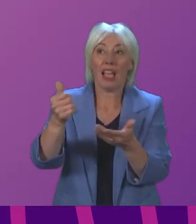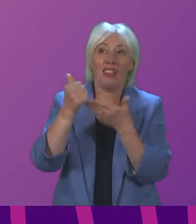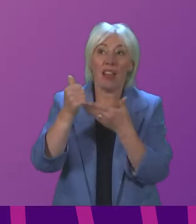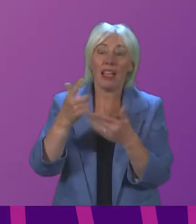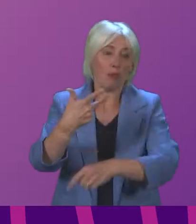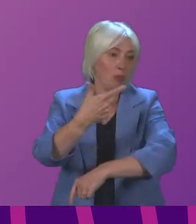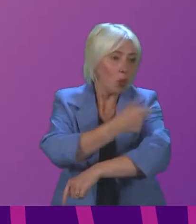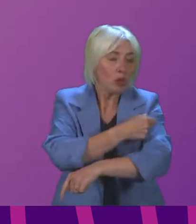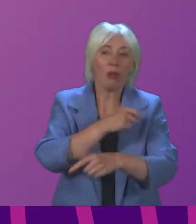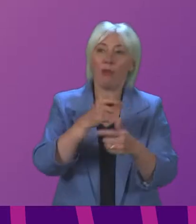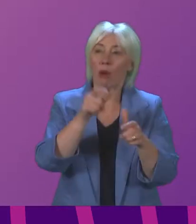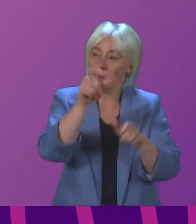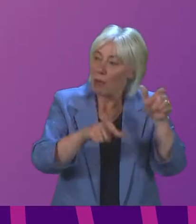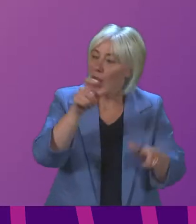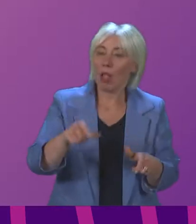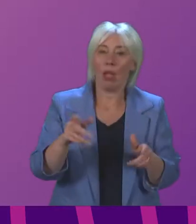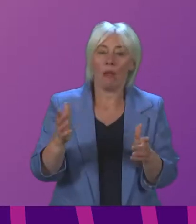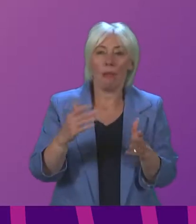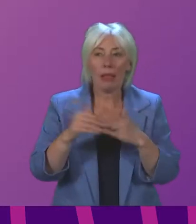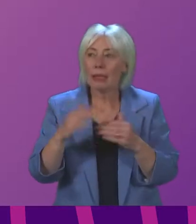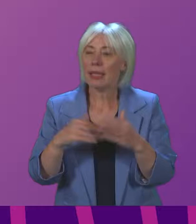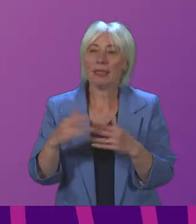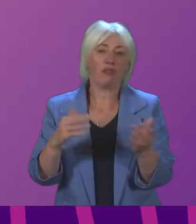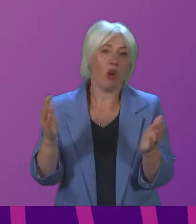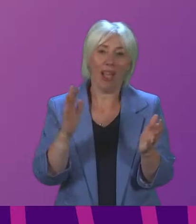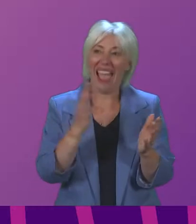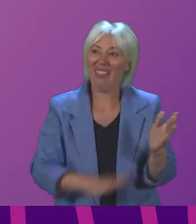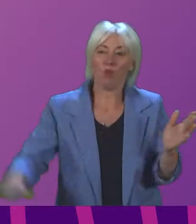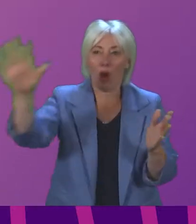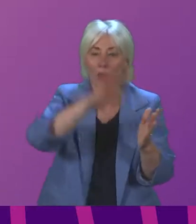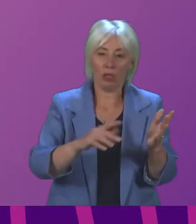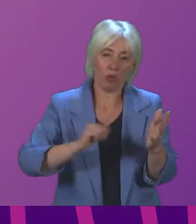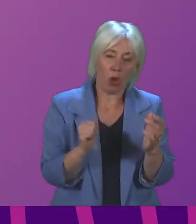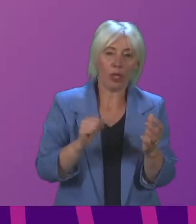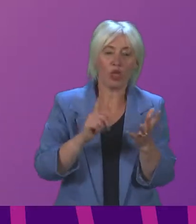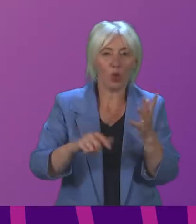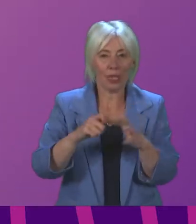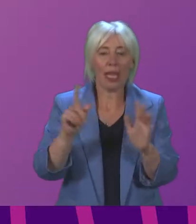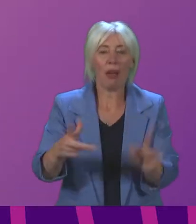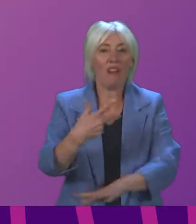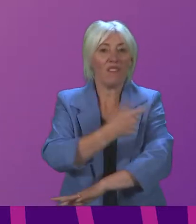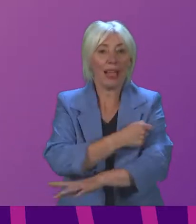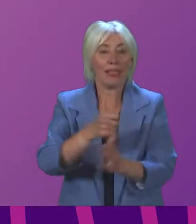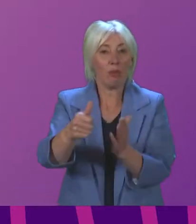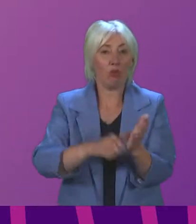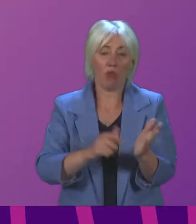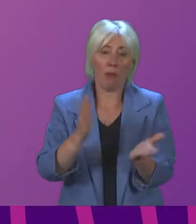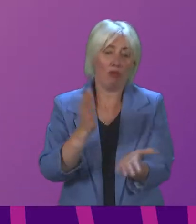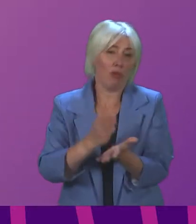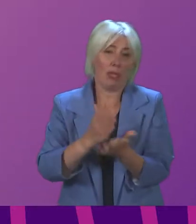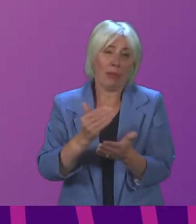of staff in buildings across East Lothian, Scotland and in the UK. The vaccine programme in Scotland has saved an amazing